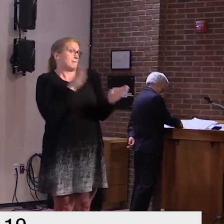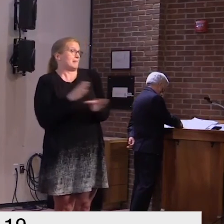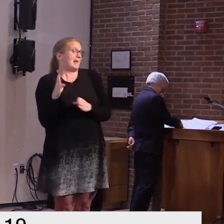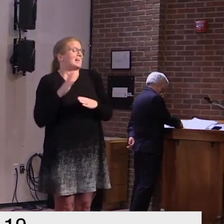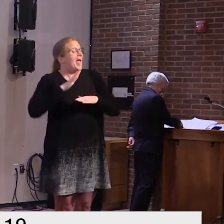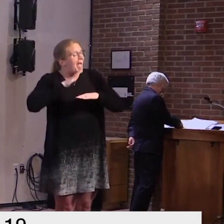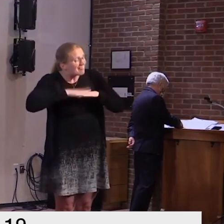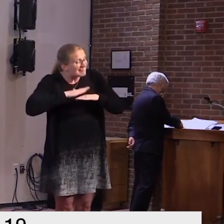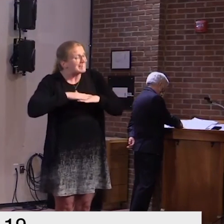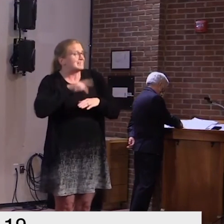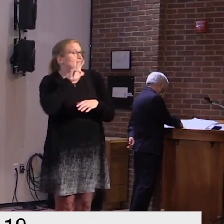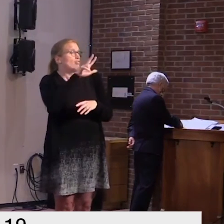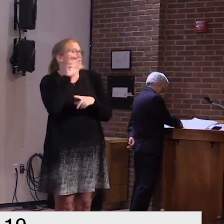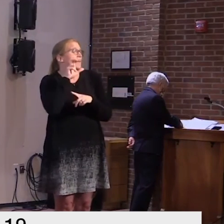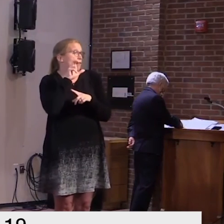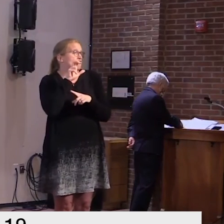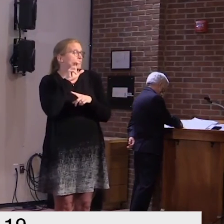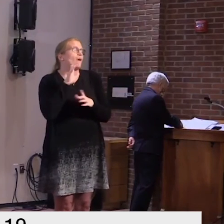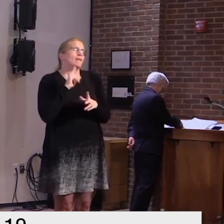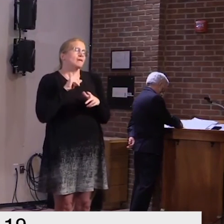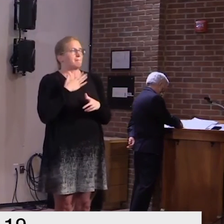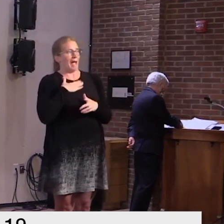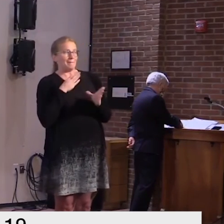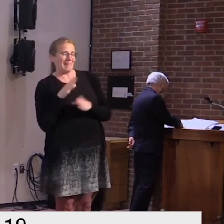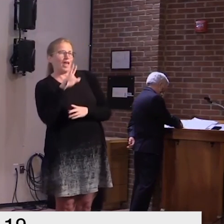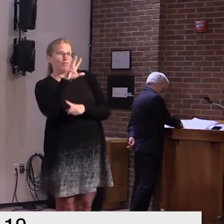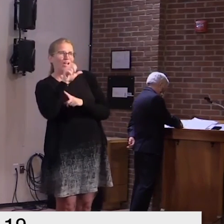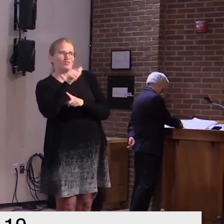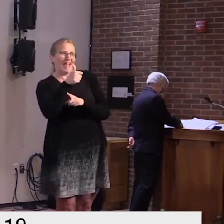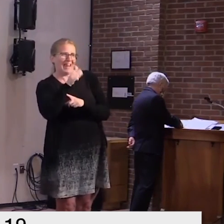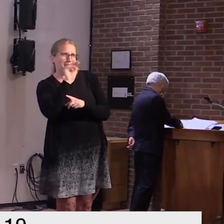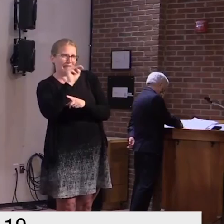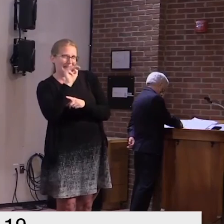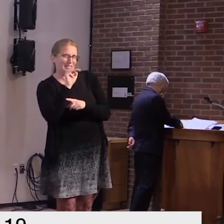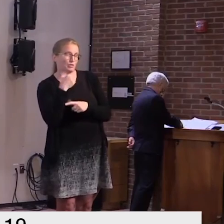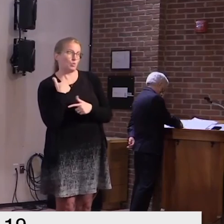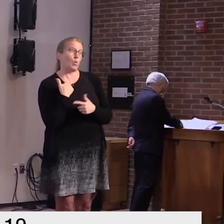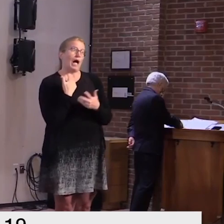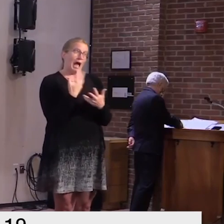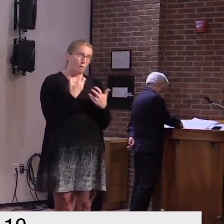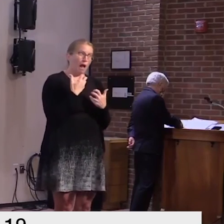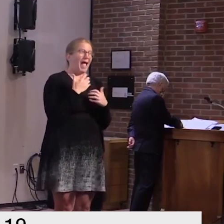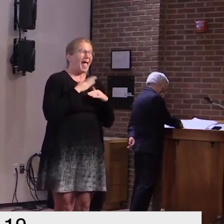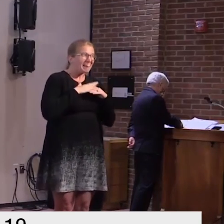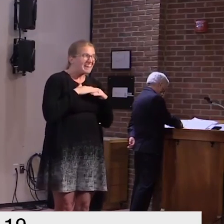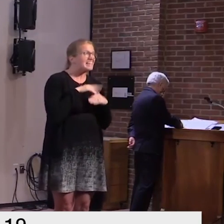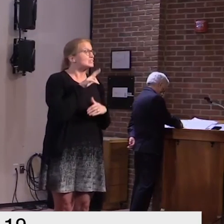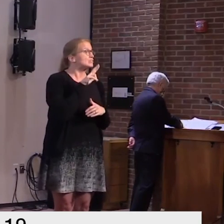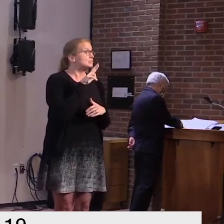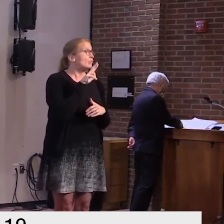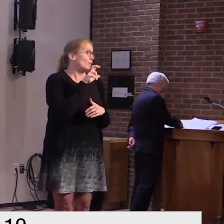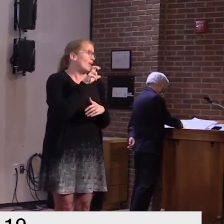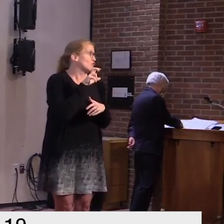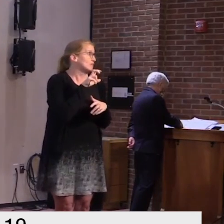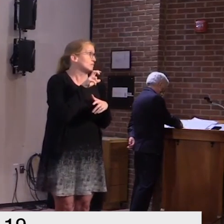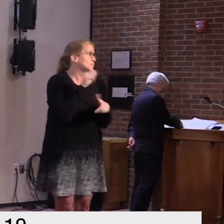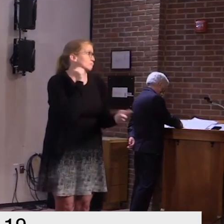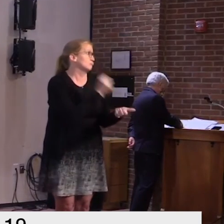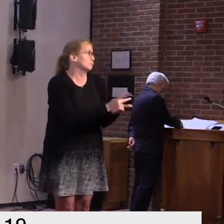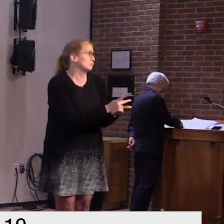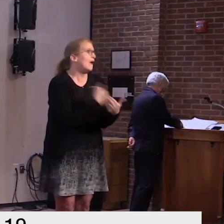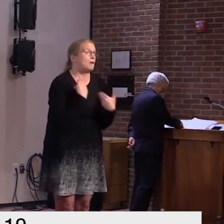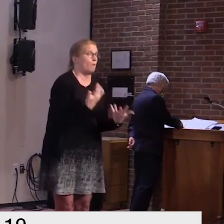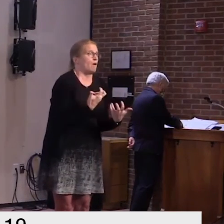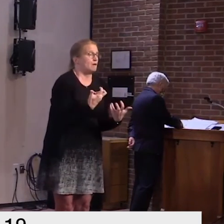phase of the package was 310 million the second phase of the package was 90 million that could wait uh until they get